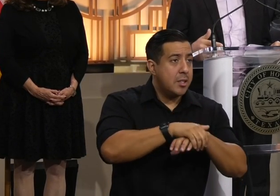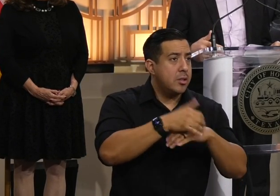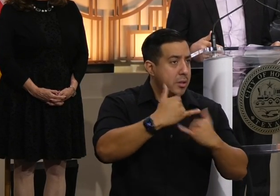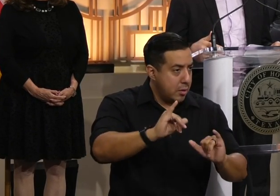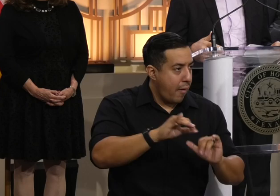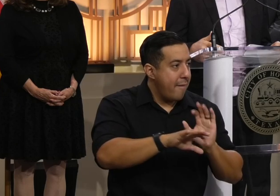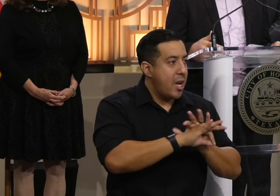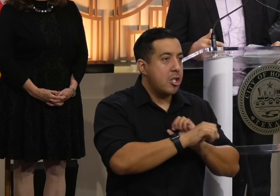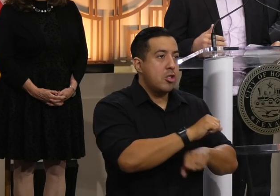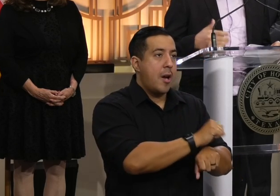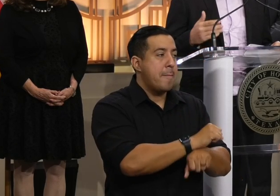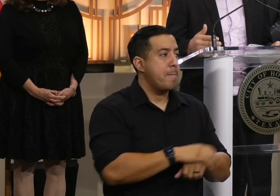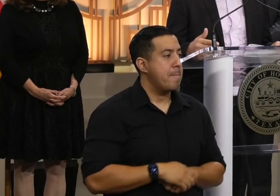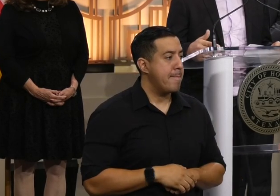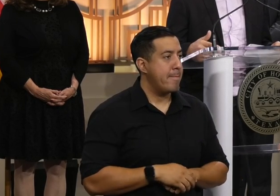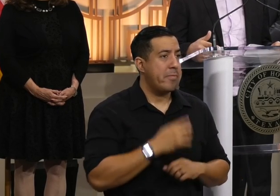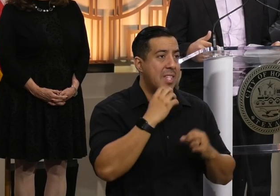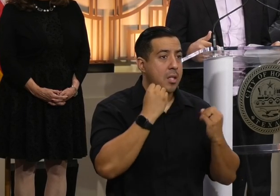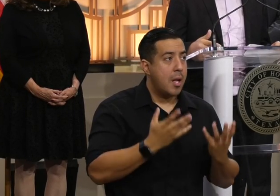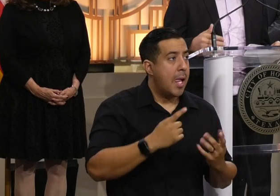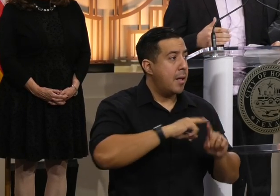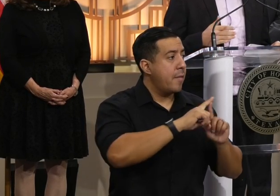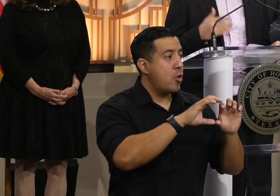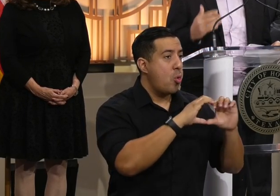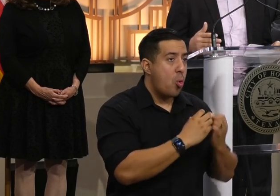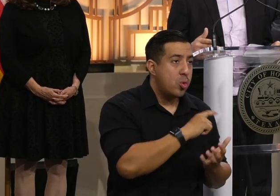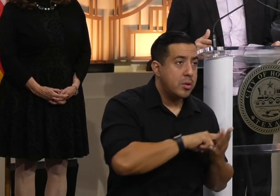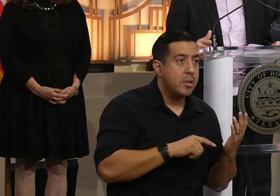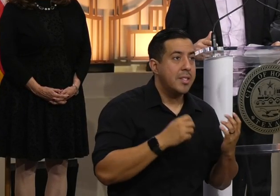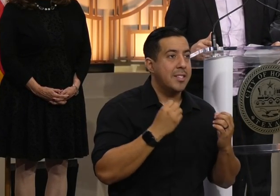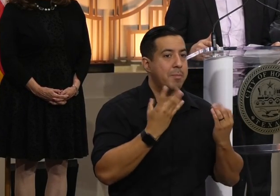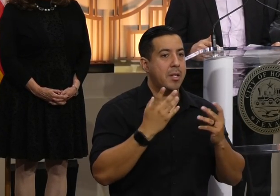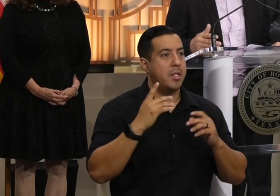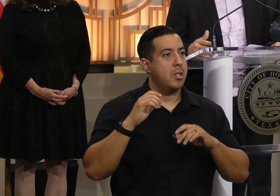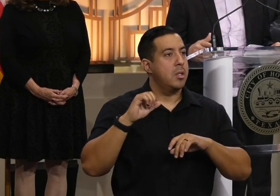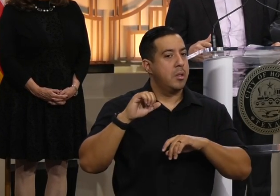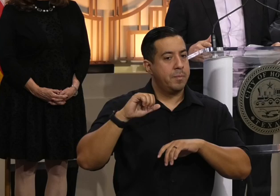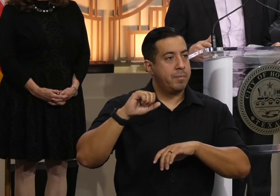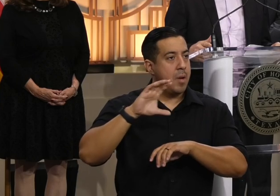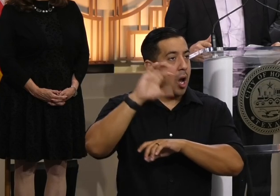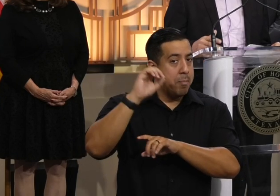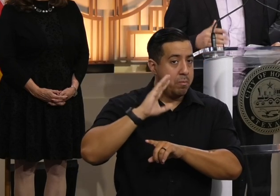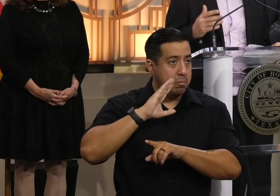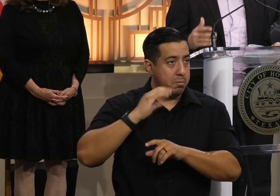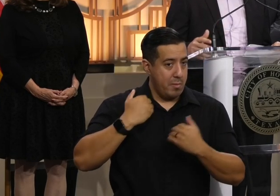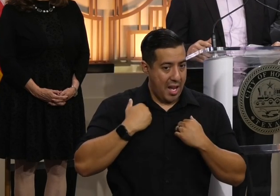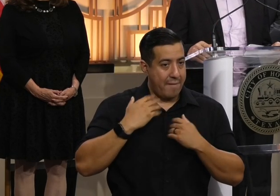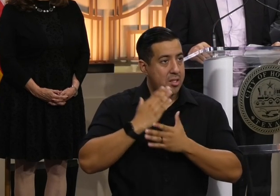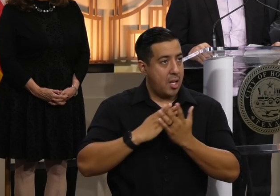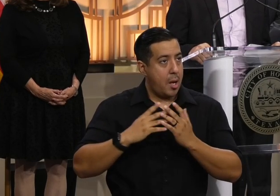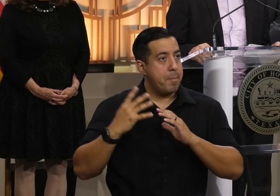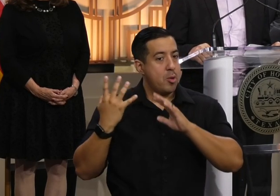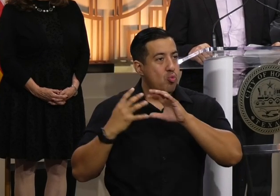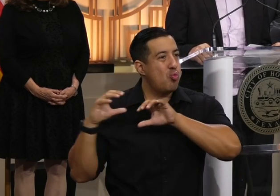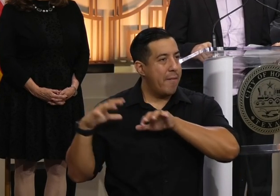find a job and you have a lot of courses, a lot of facilities for the refugees. So that's why most of them